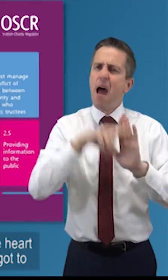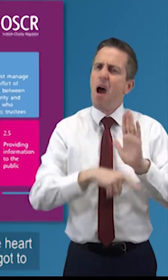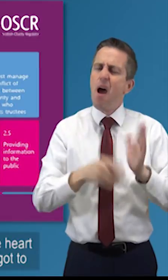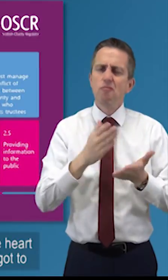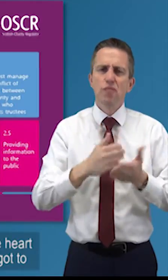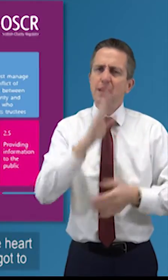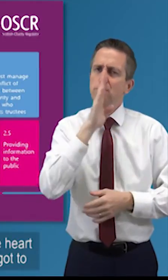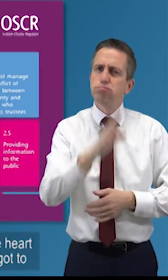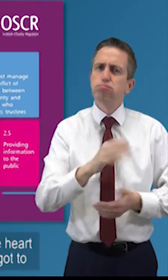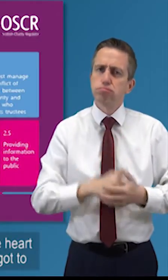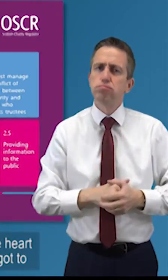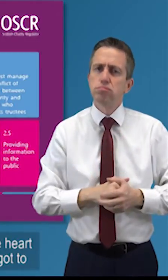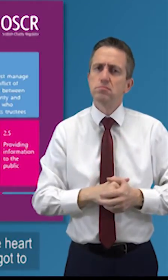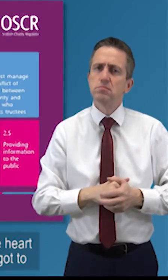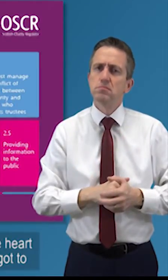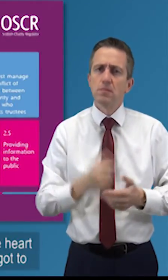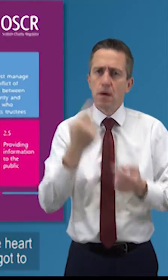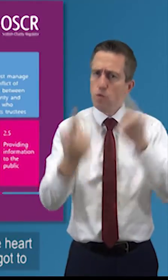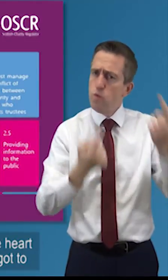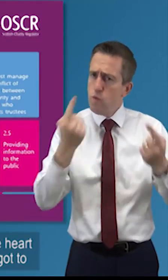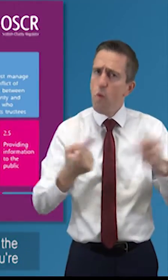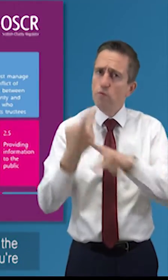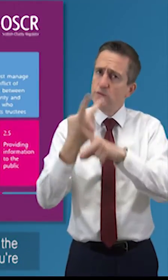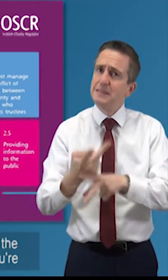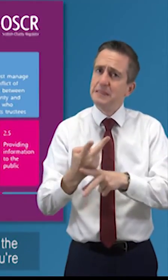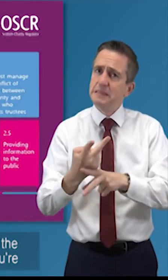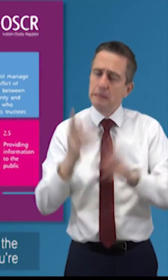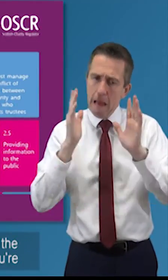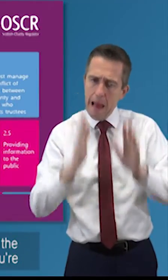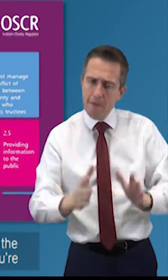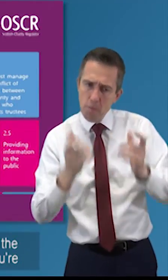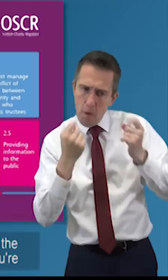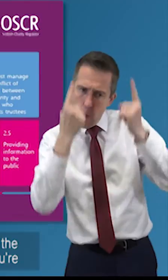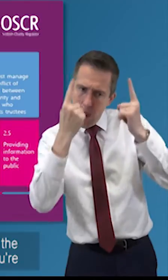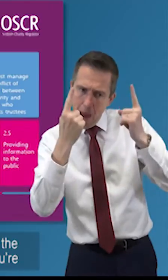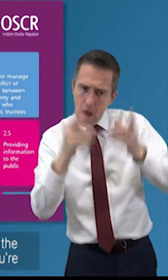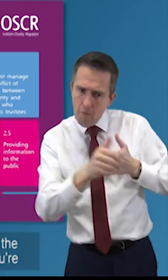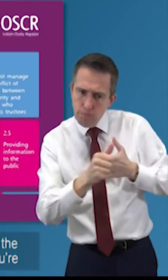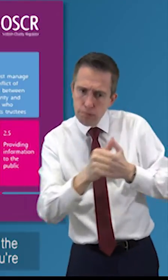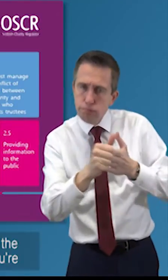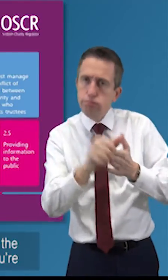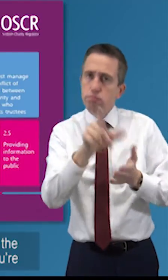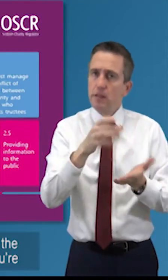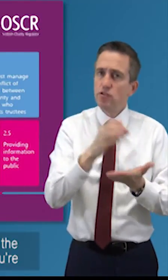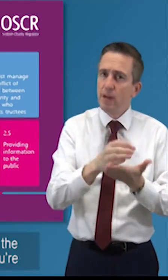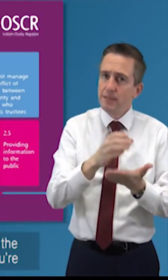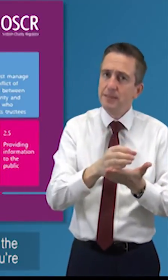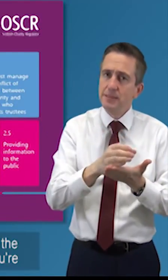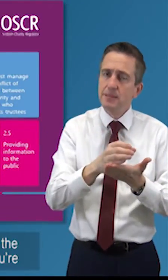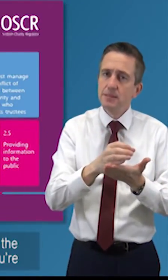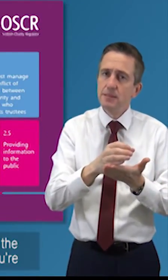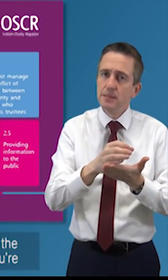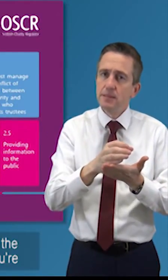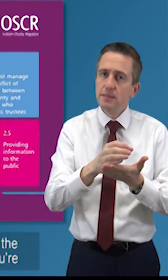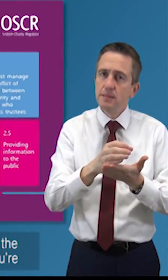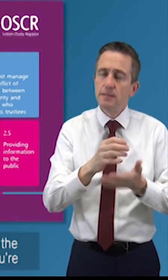um as a trustee you've got to act in the best interests of the charity and that